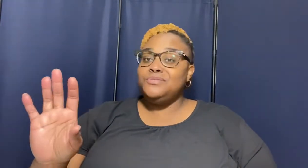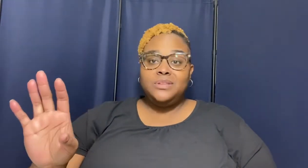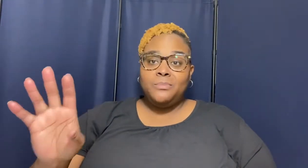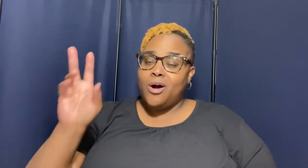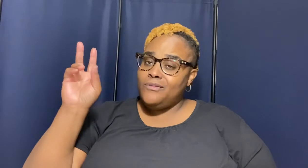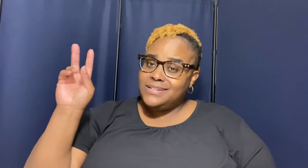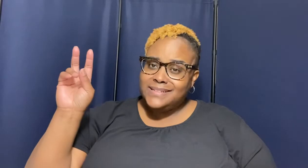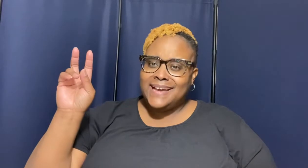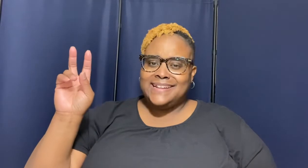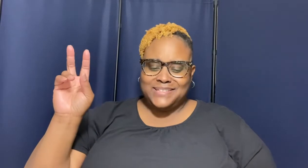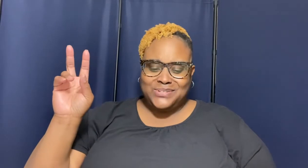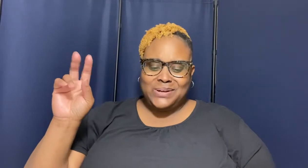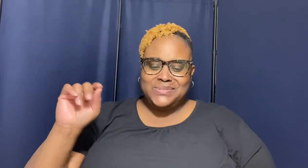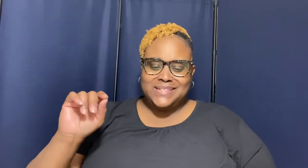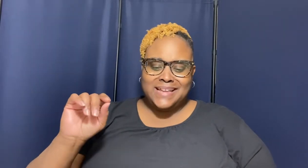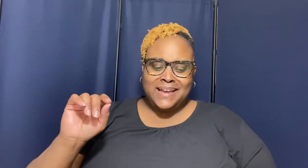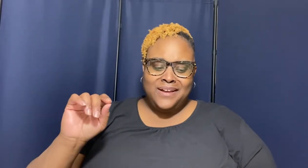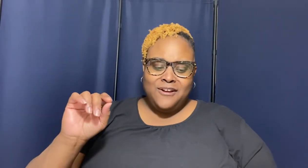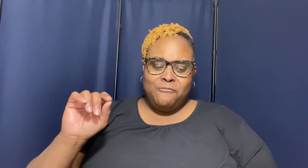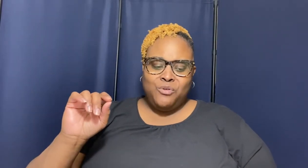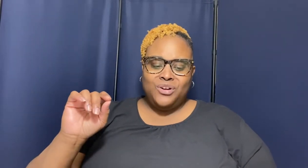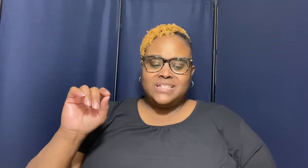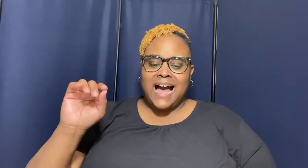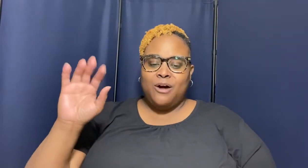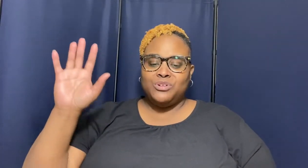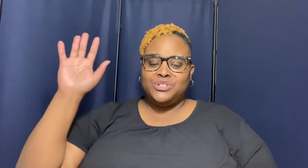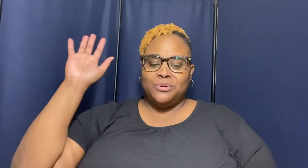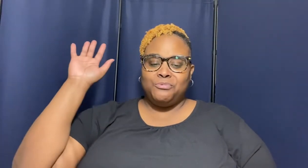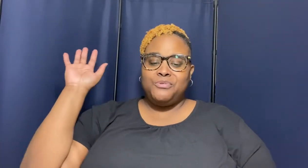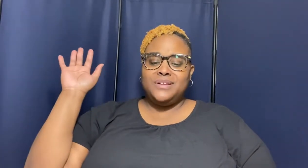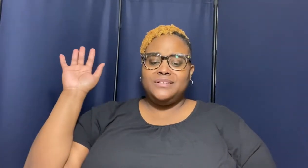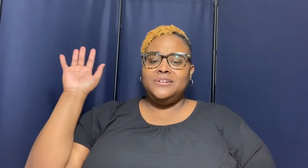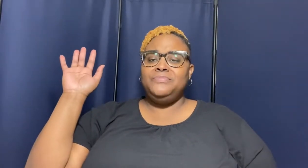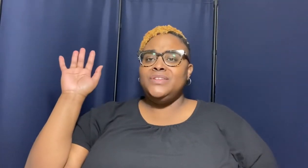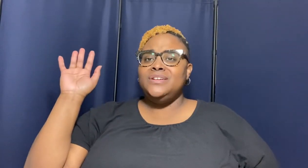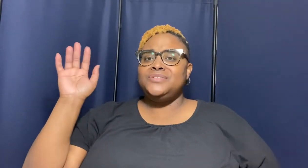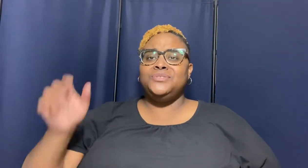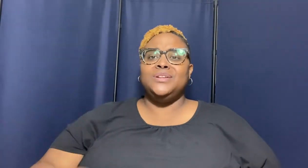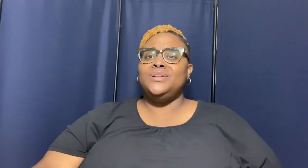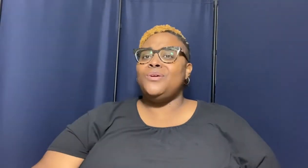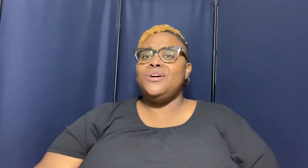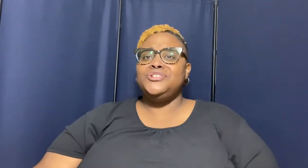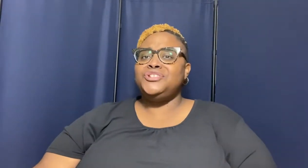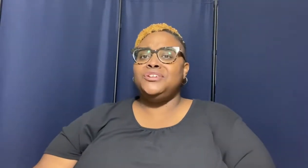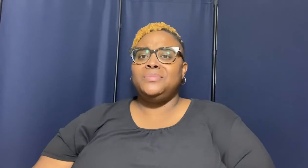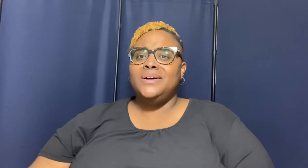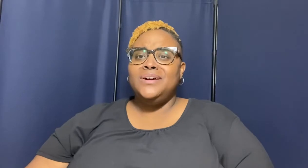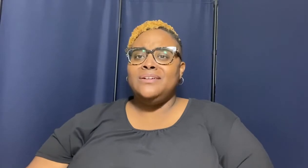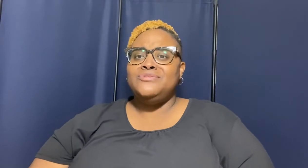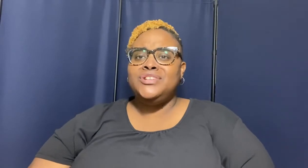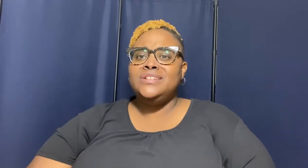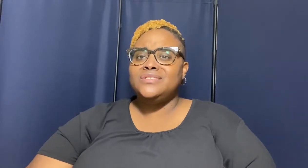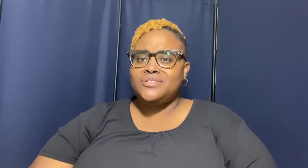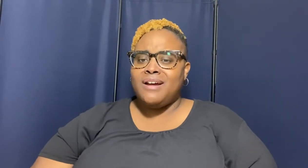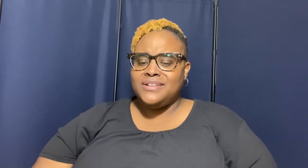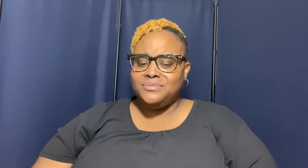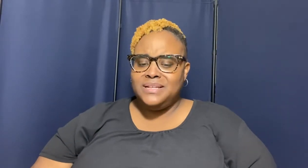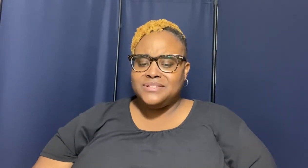the marvelous light as the scriptures say was our surrender to the lordship of jesus christ so listen